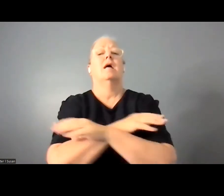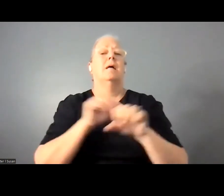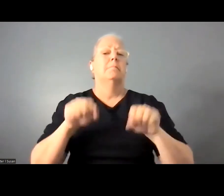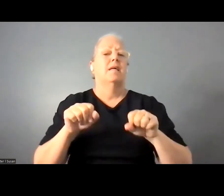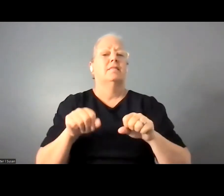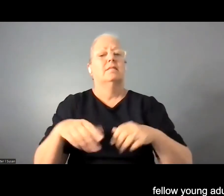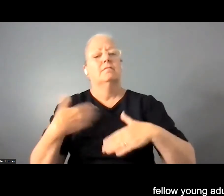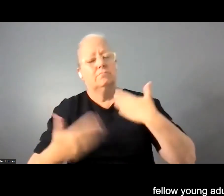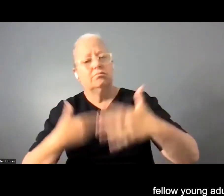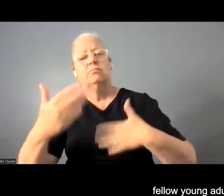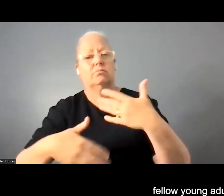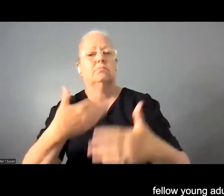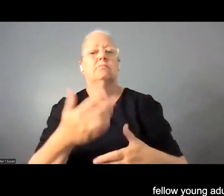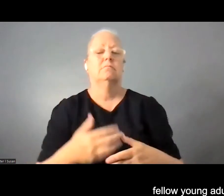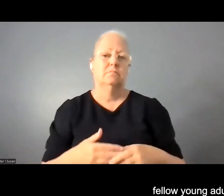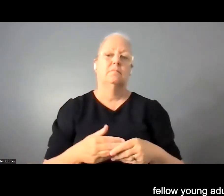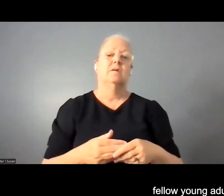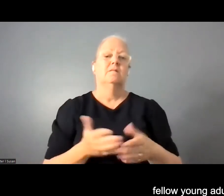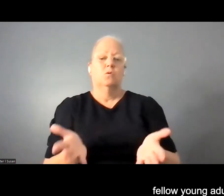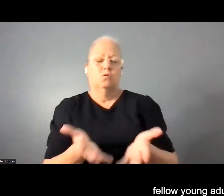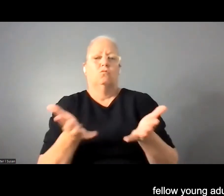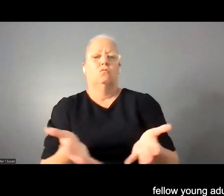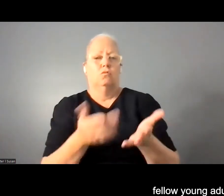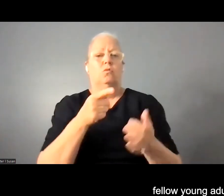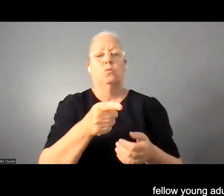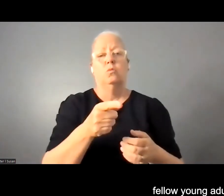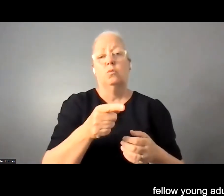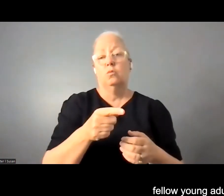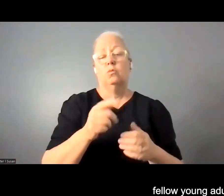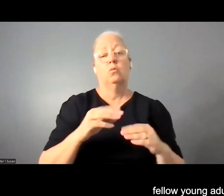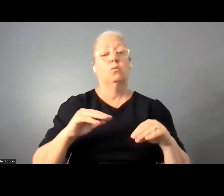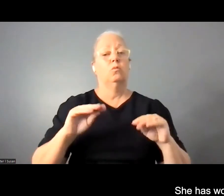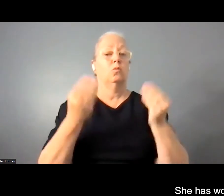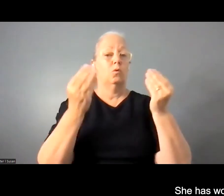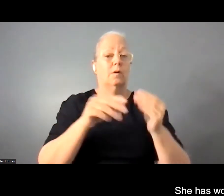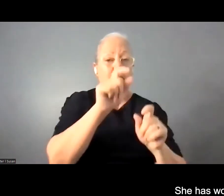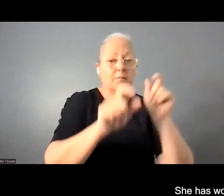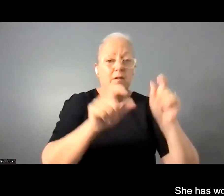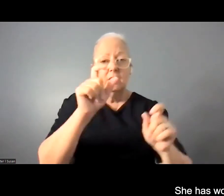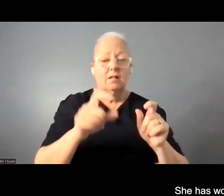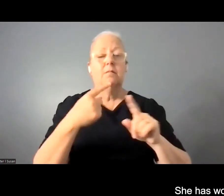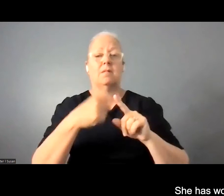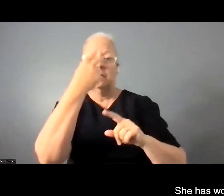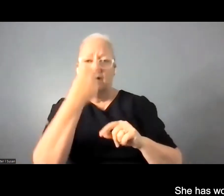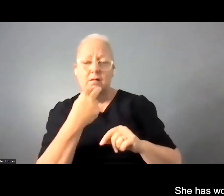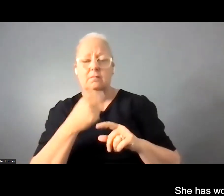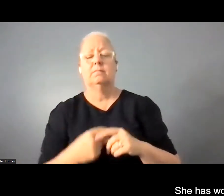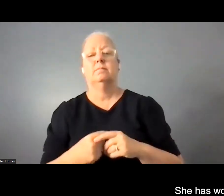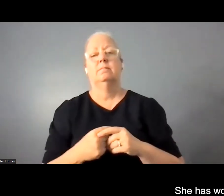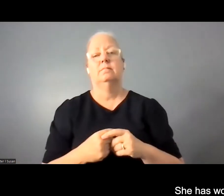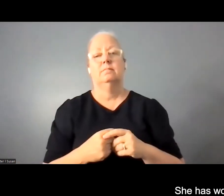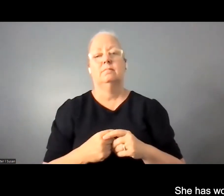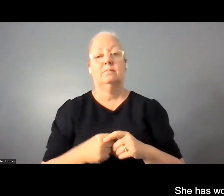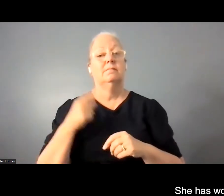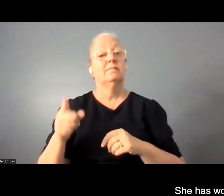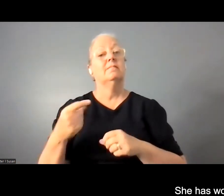fellow young adults with deaf-blindness on advocacy issues. She has three years of working experience